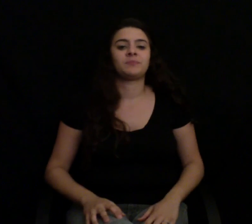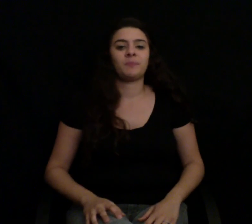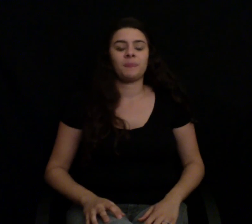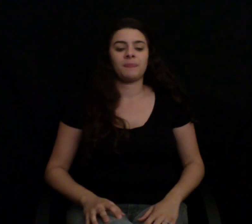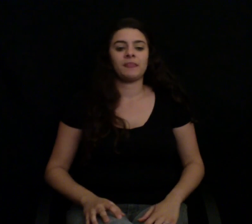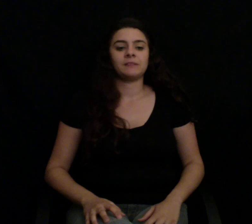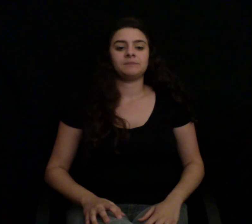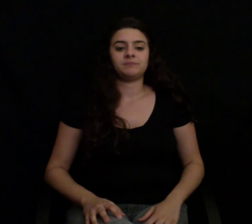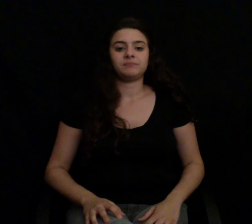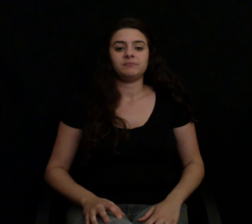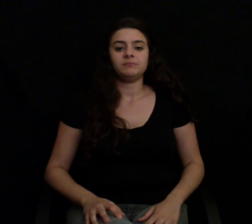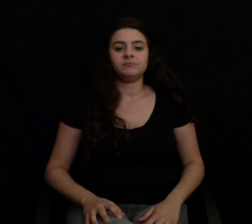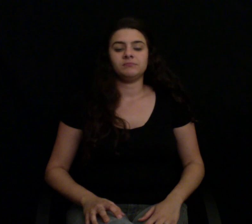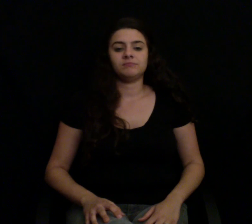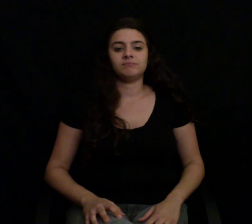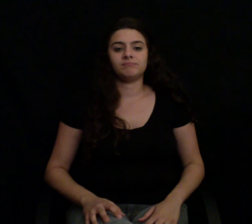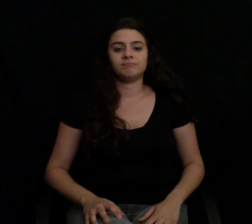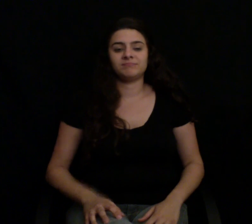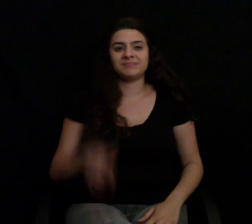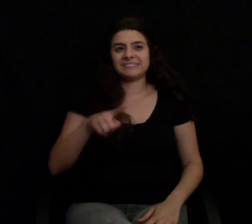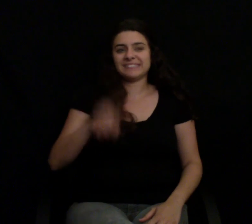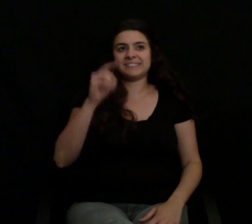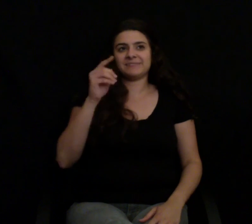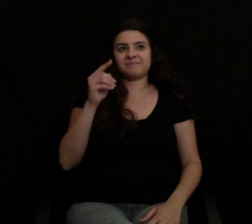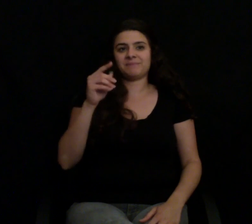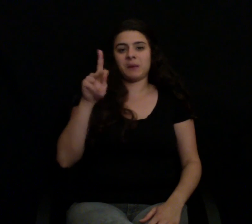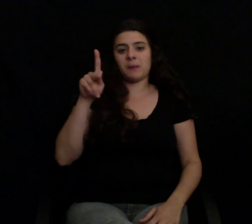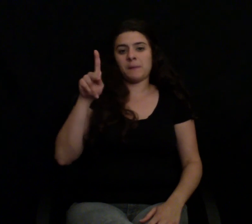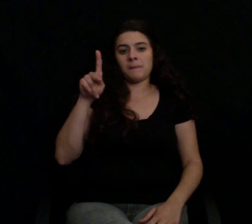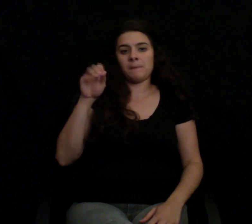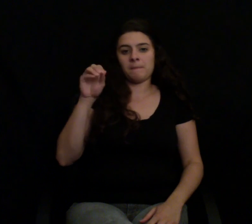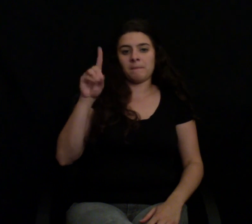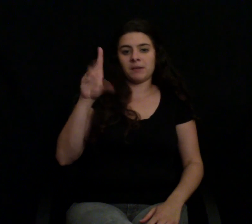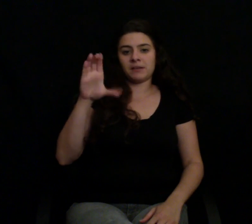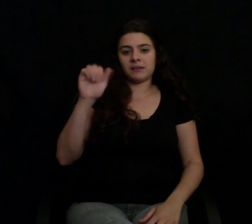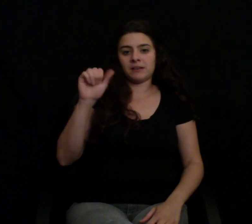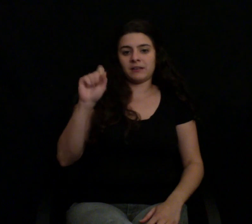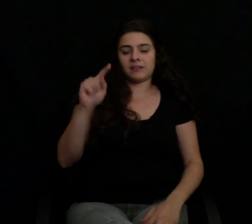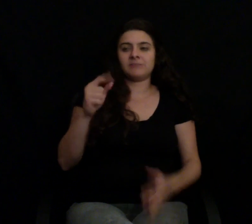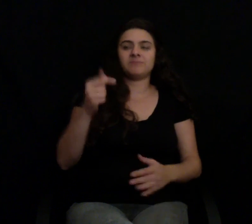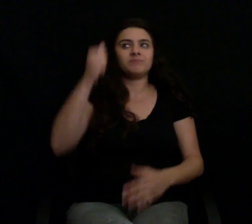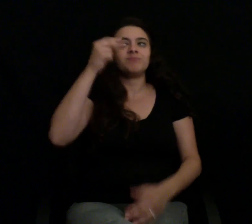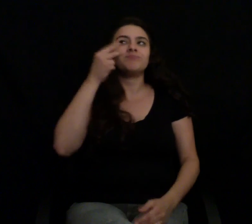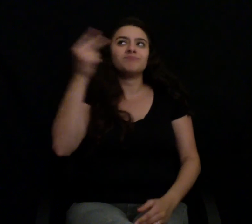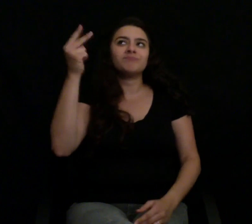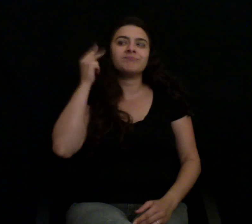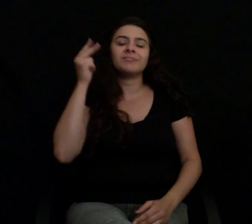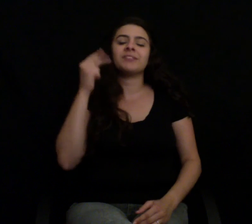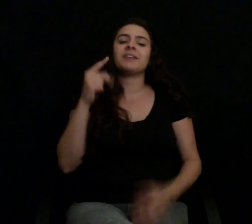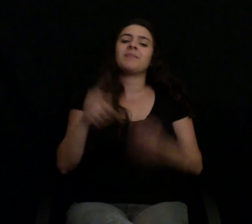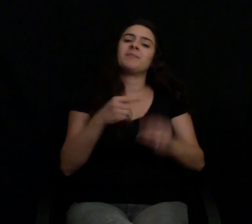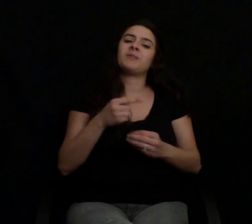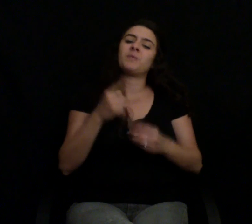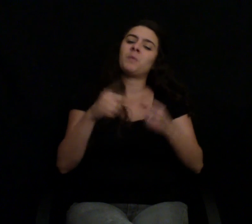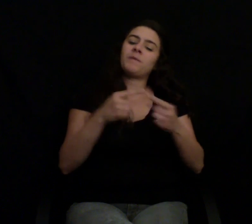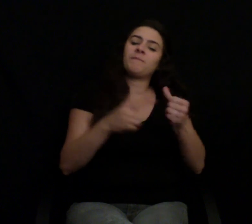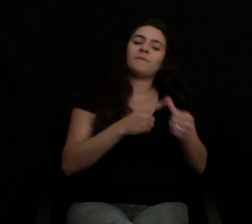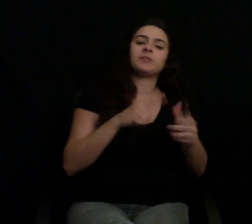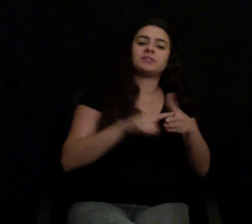much of the very early days of Reddit. It's so collaborative. It's been so great getting all this feedback. And I hope you will join us again